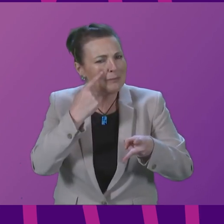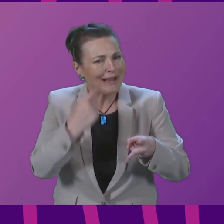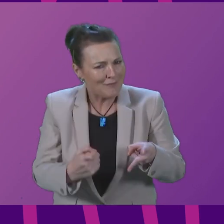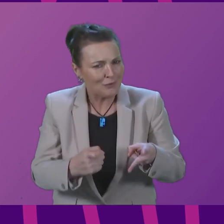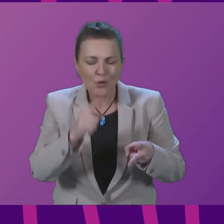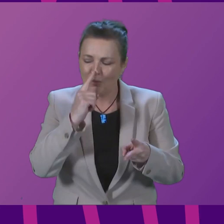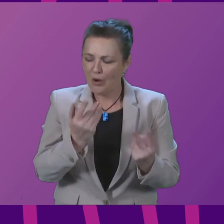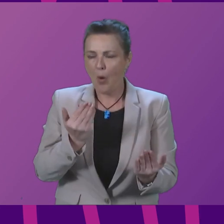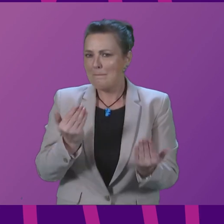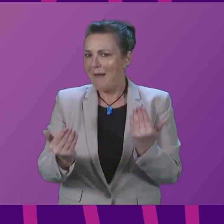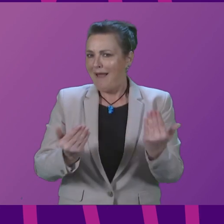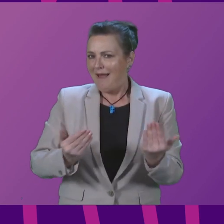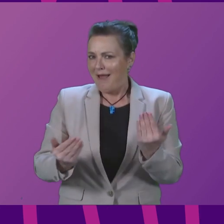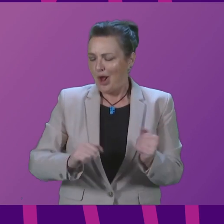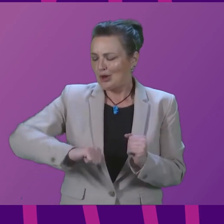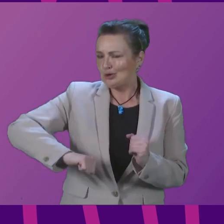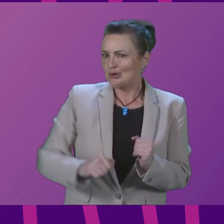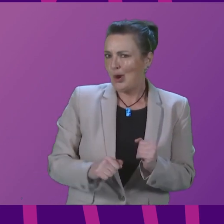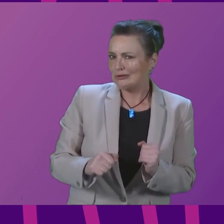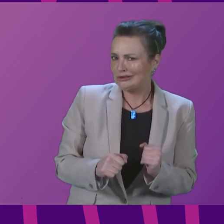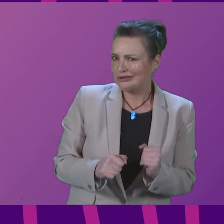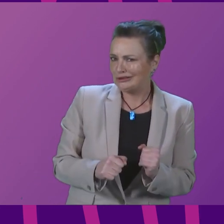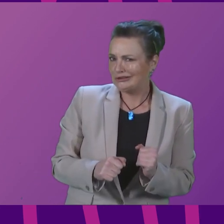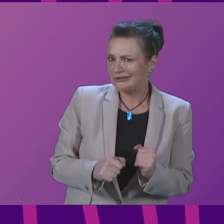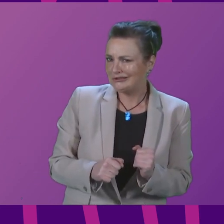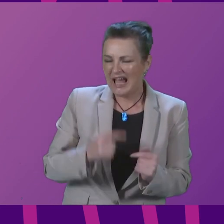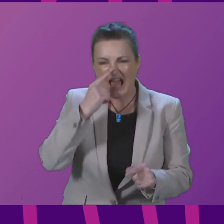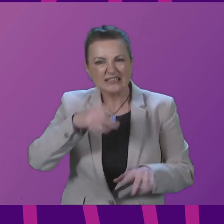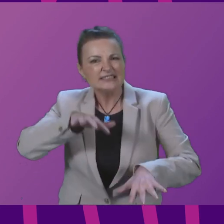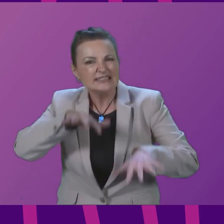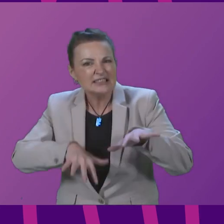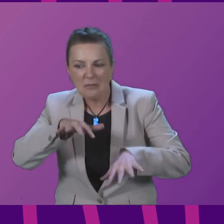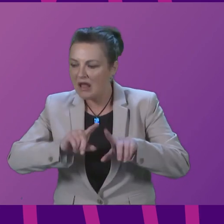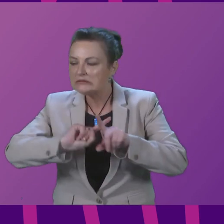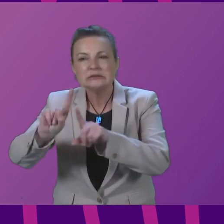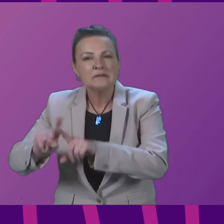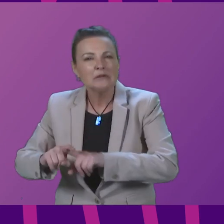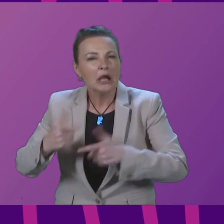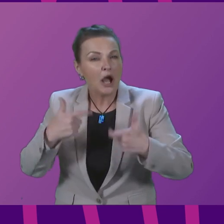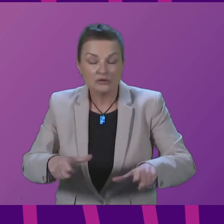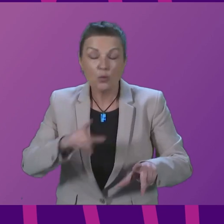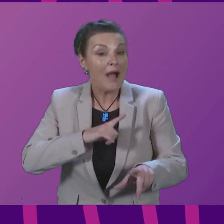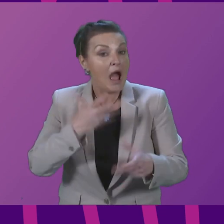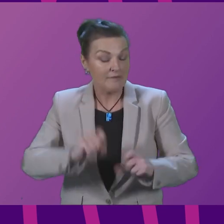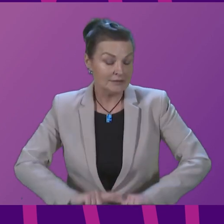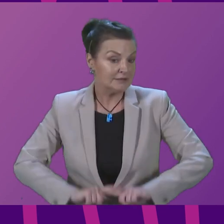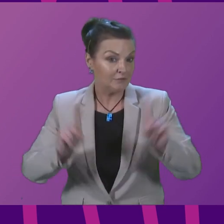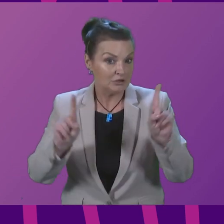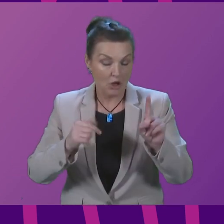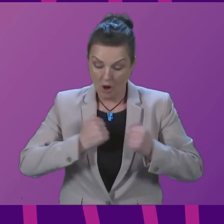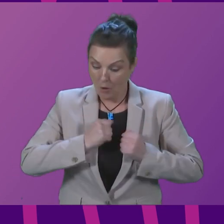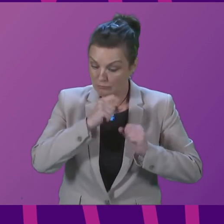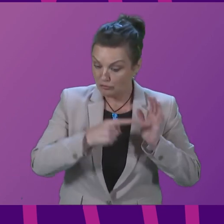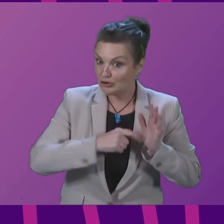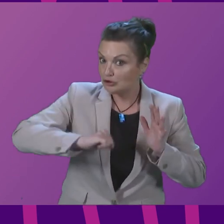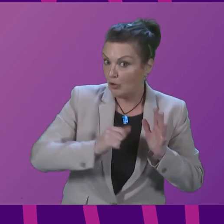these comparisons between the Scottish auction round and similar rounds elsewhere. There are differences in terms of the complexity of these projects